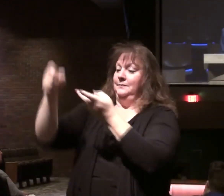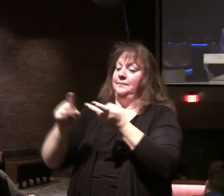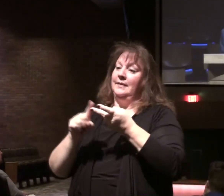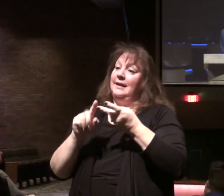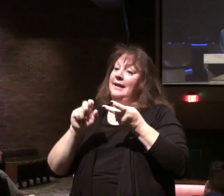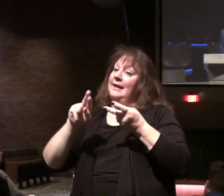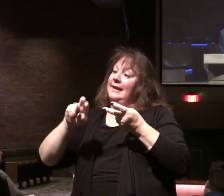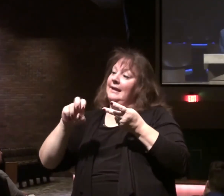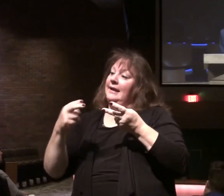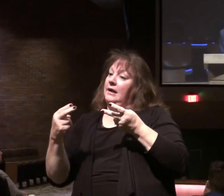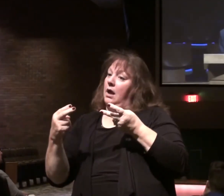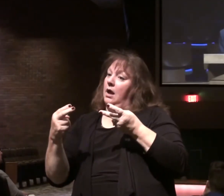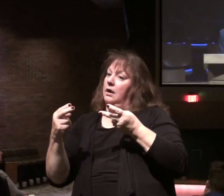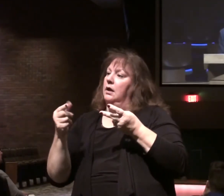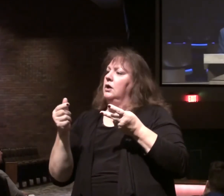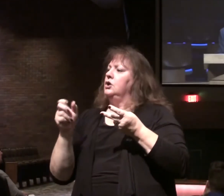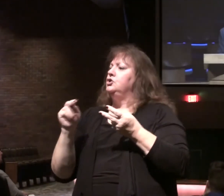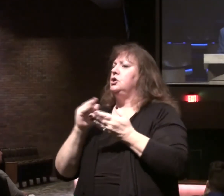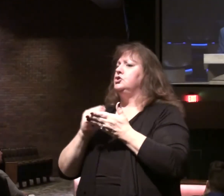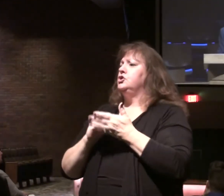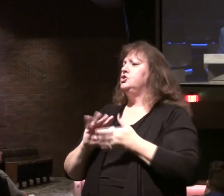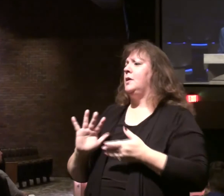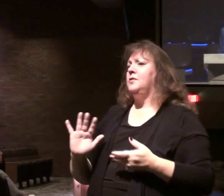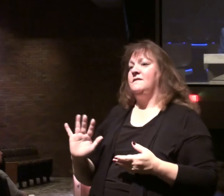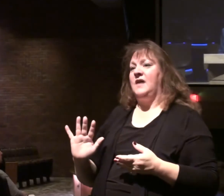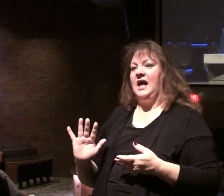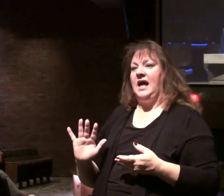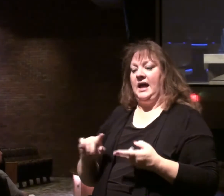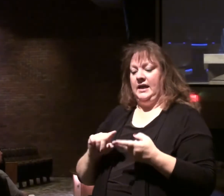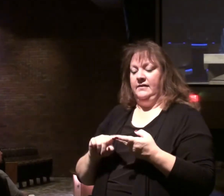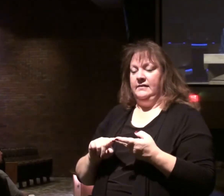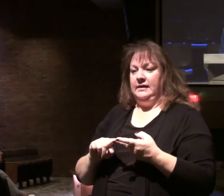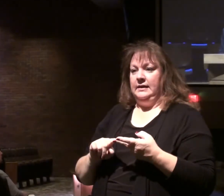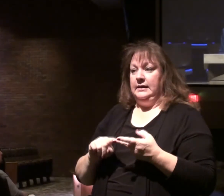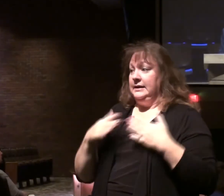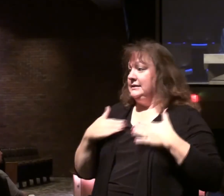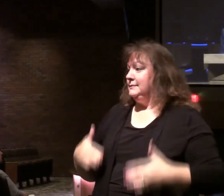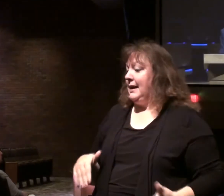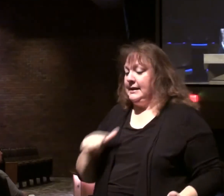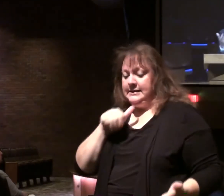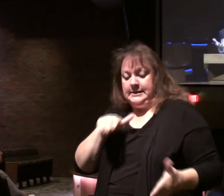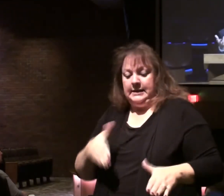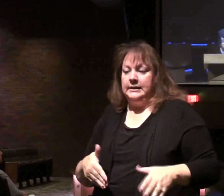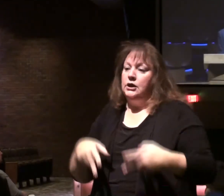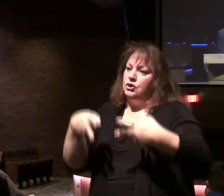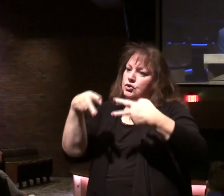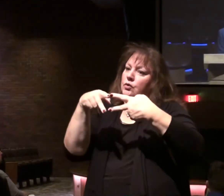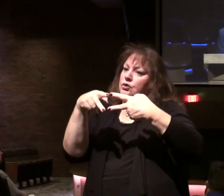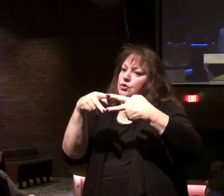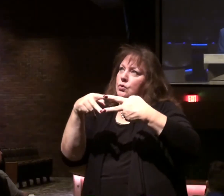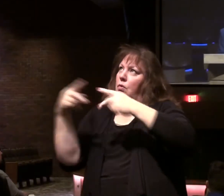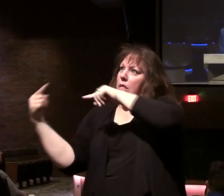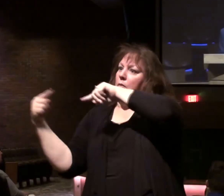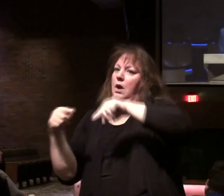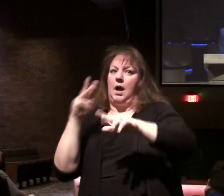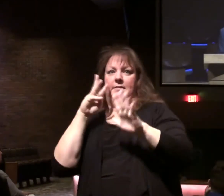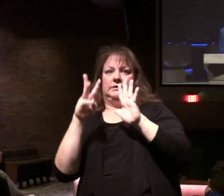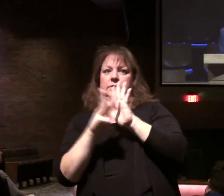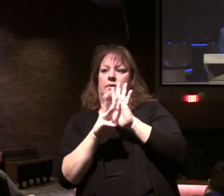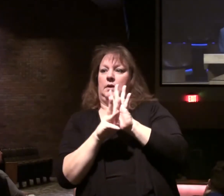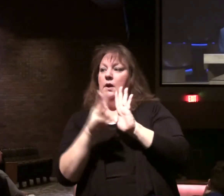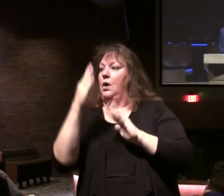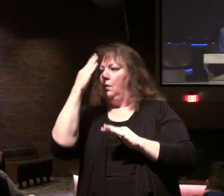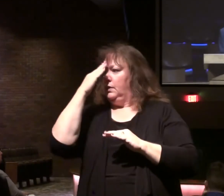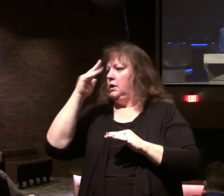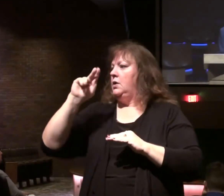Enoch, Enoch, Enoch Genesis 5, he did not see death either. Some say, those would be the two. We know Enoch